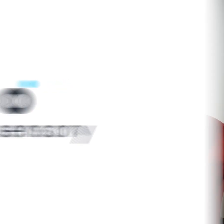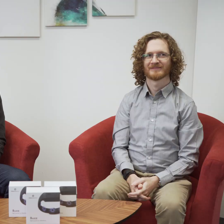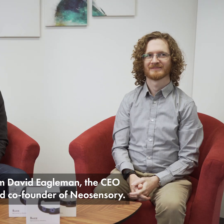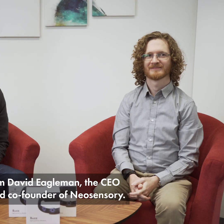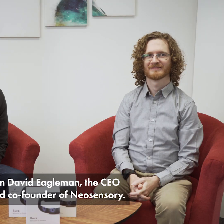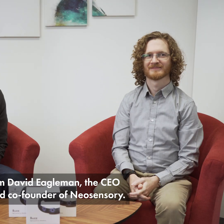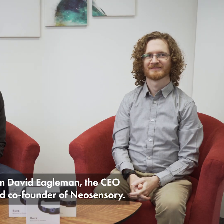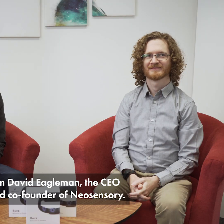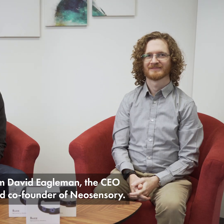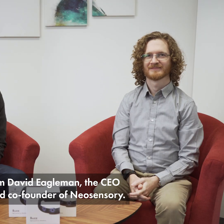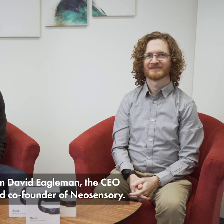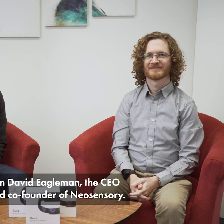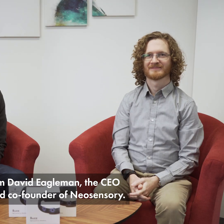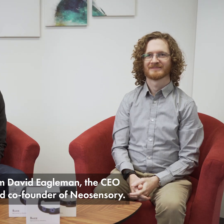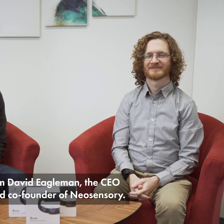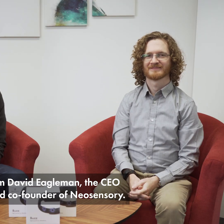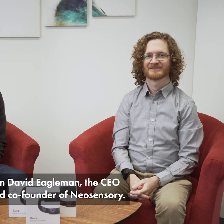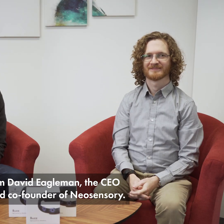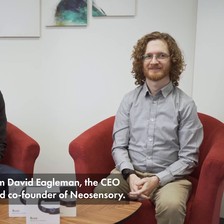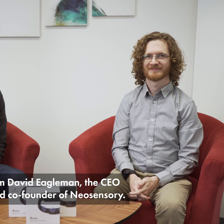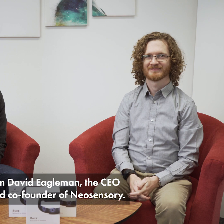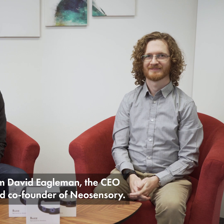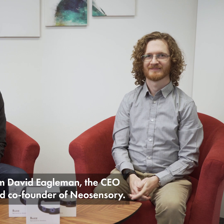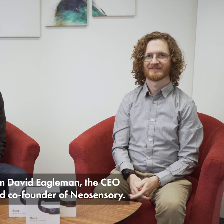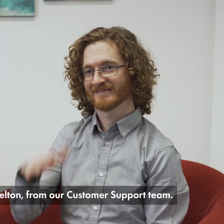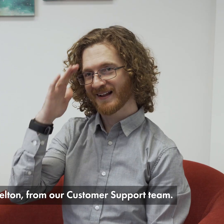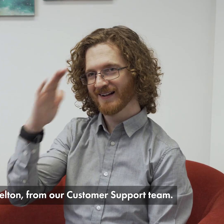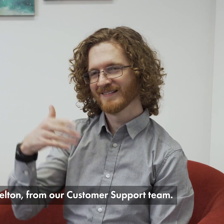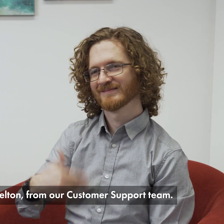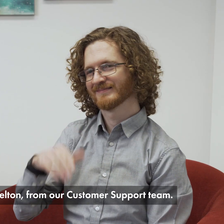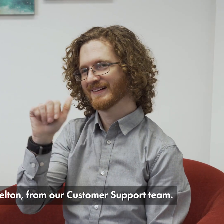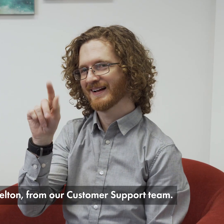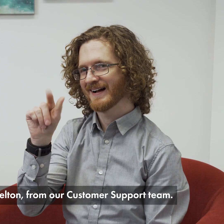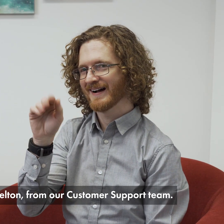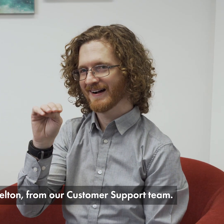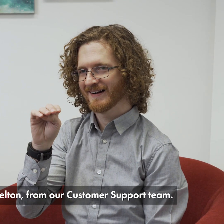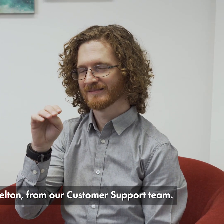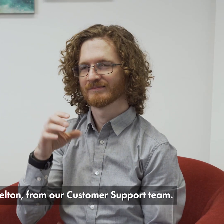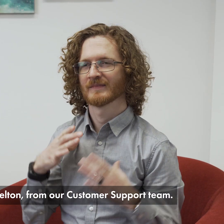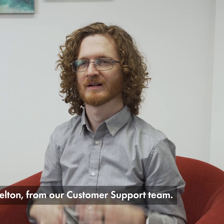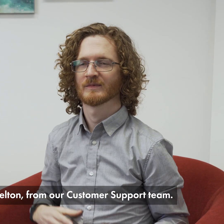I'm David Eagleman the CEO and co-founder of NeoSensory. I'm Adam Skelton from our customer support team.